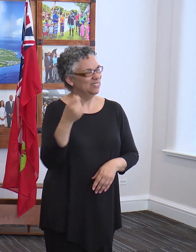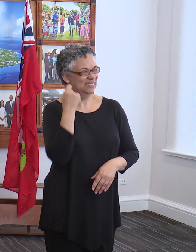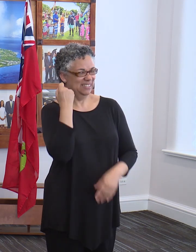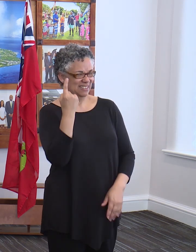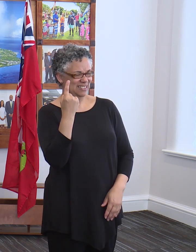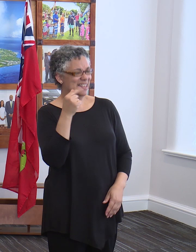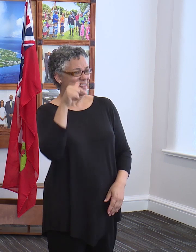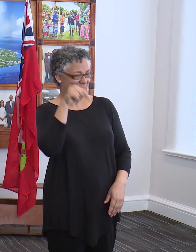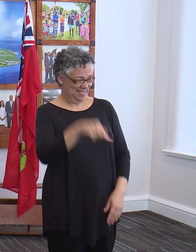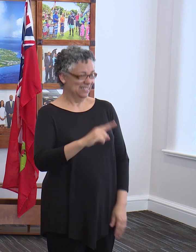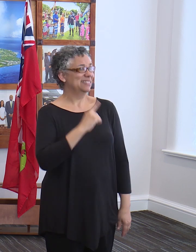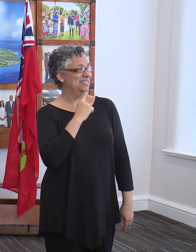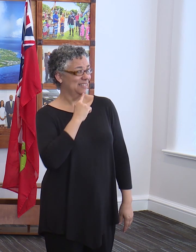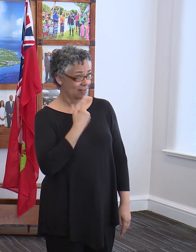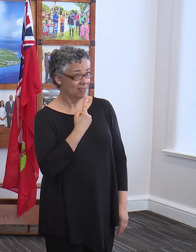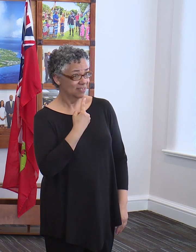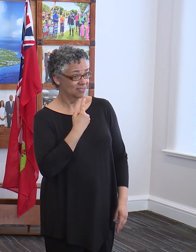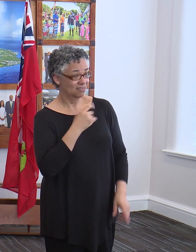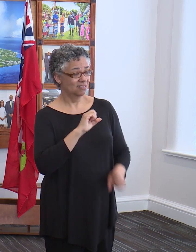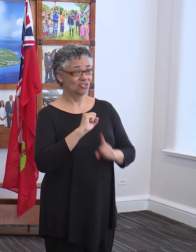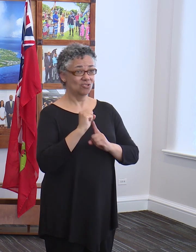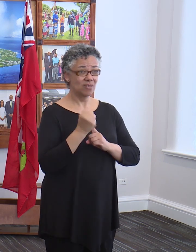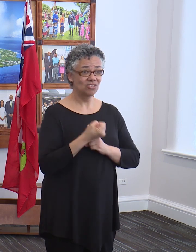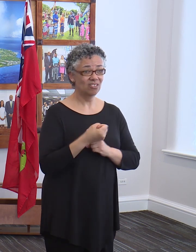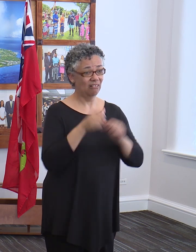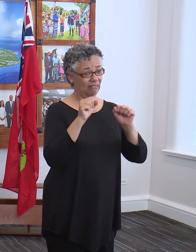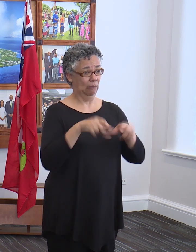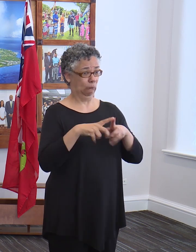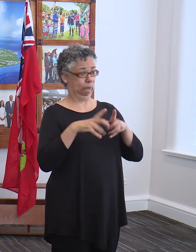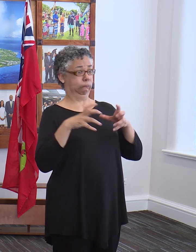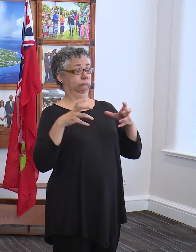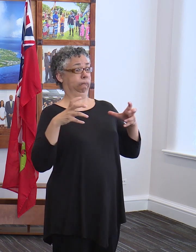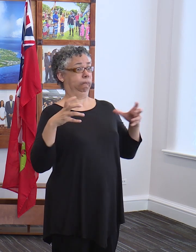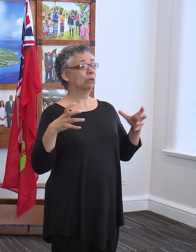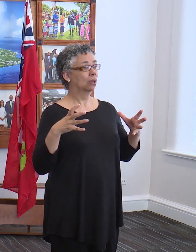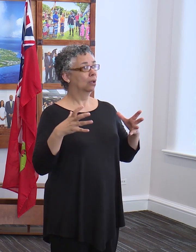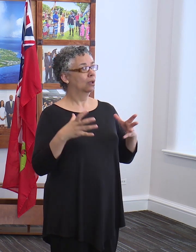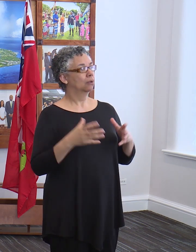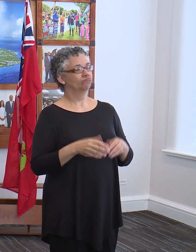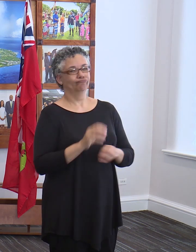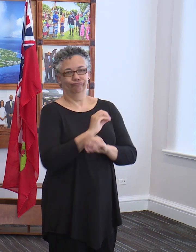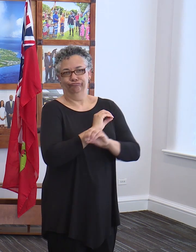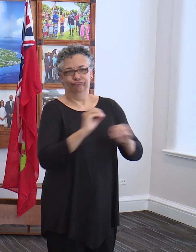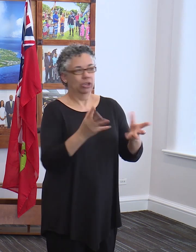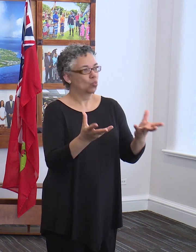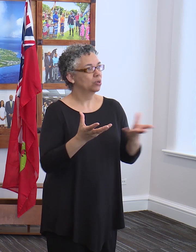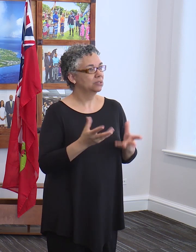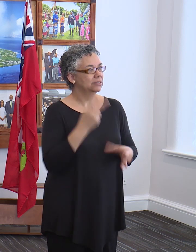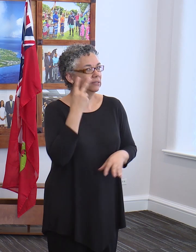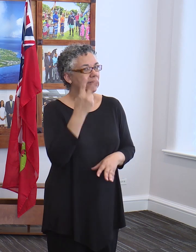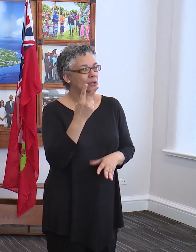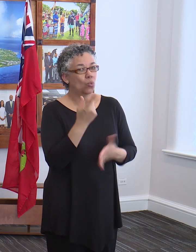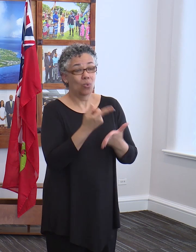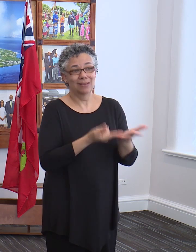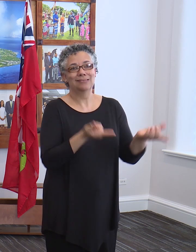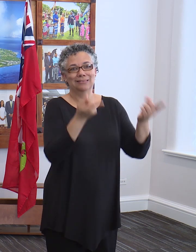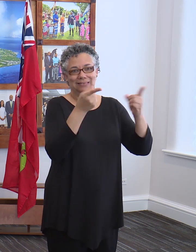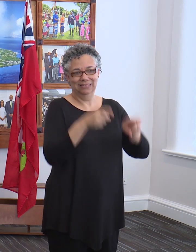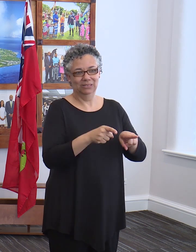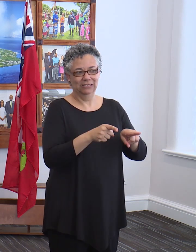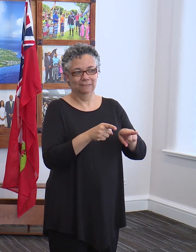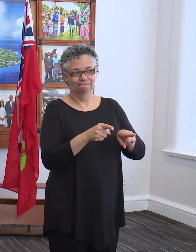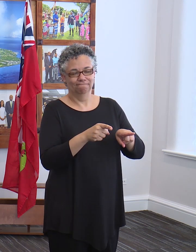serious this situation has the potential to be. None of us want to see what has taken place